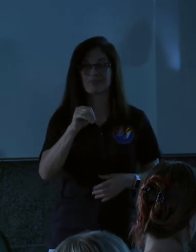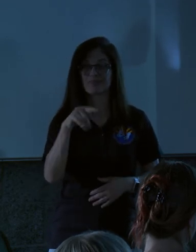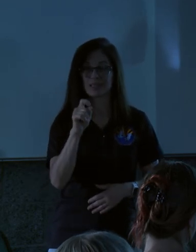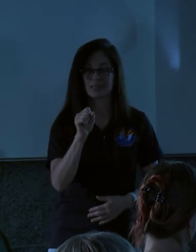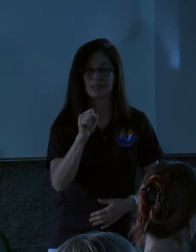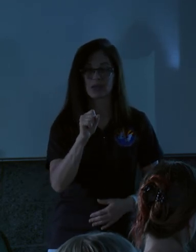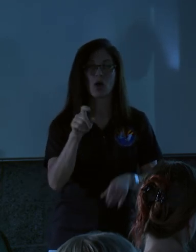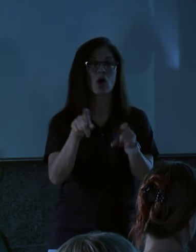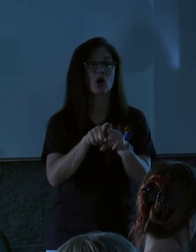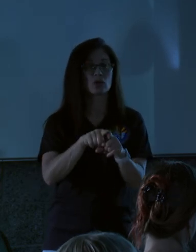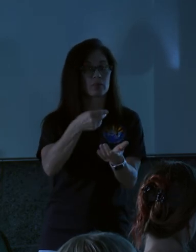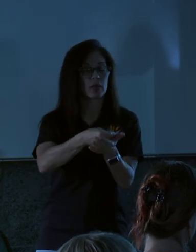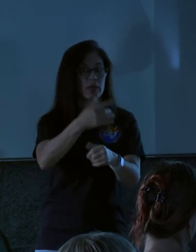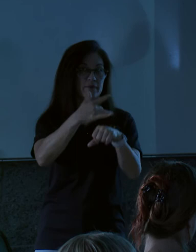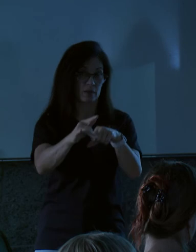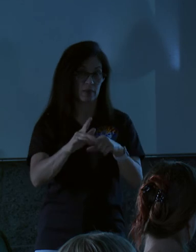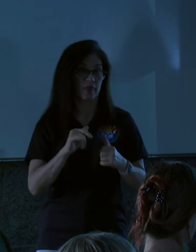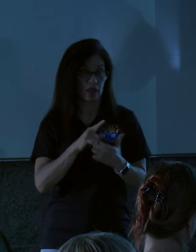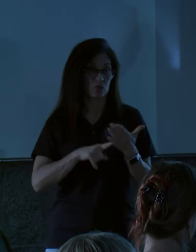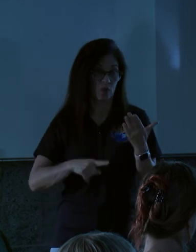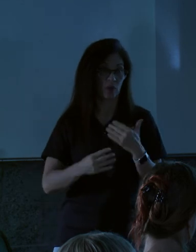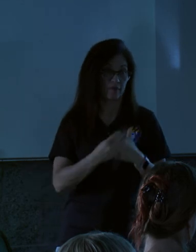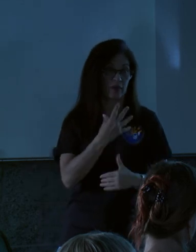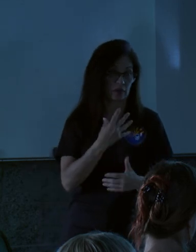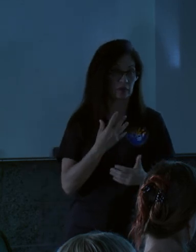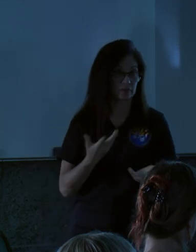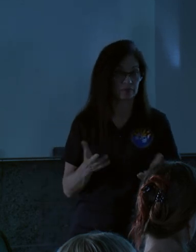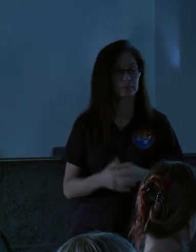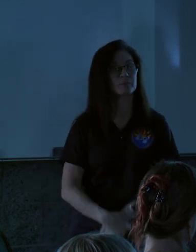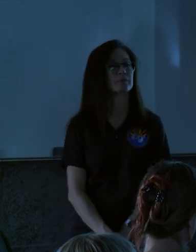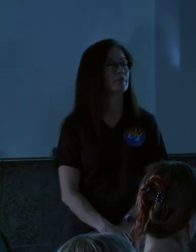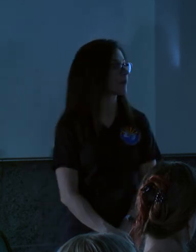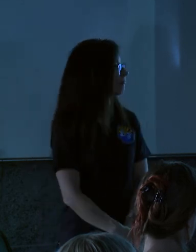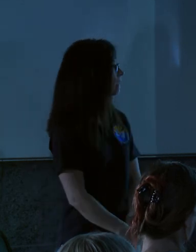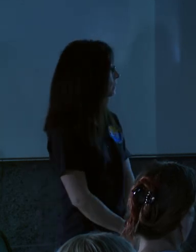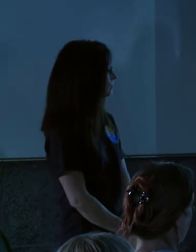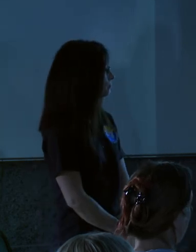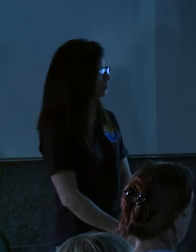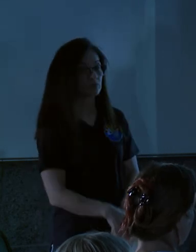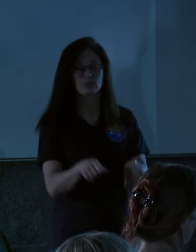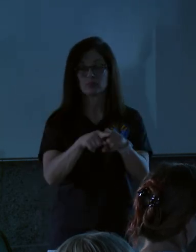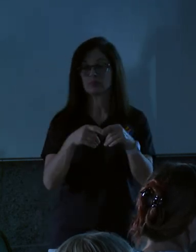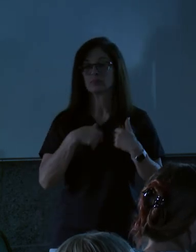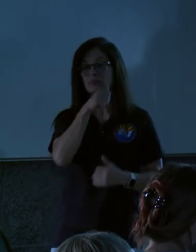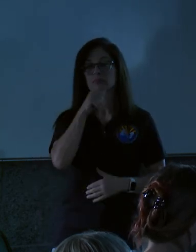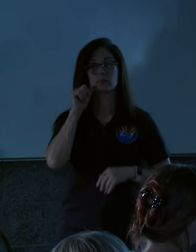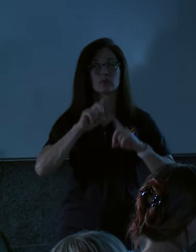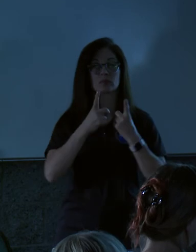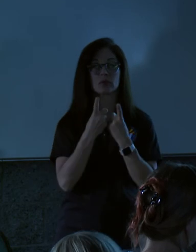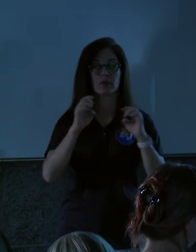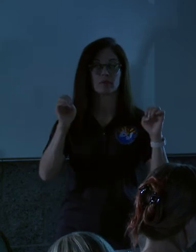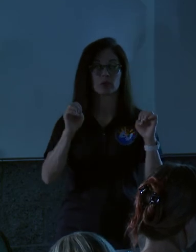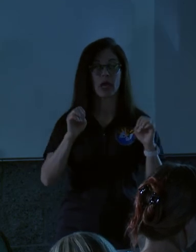also the dollars that are available. That's what affects it. We have the Arizona Department of Emergency